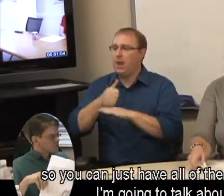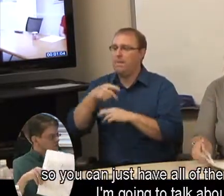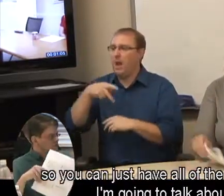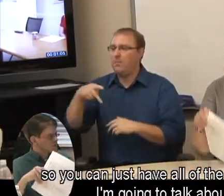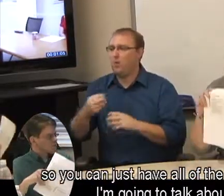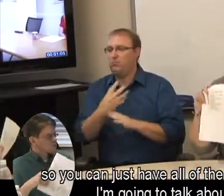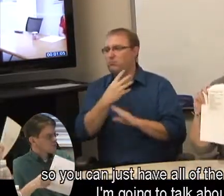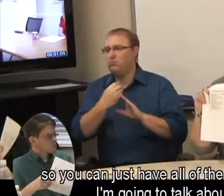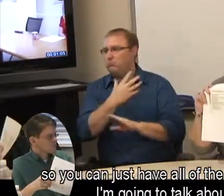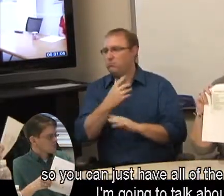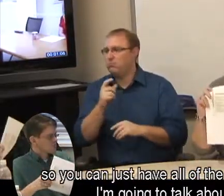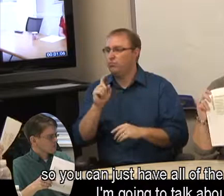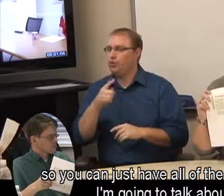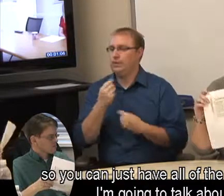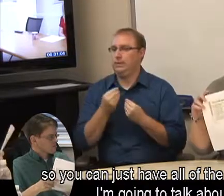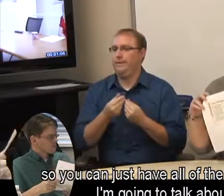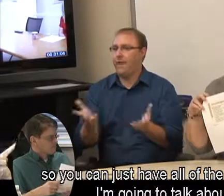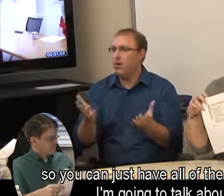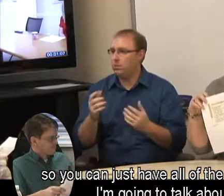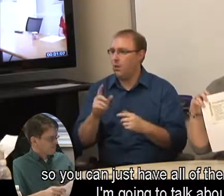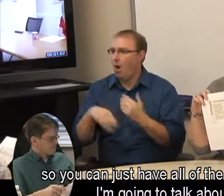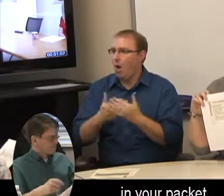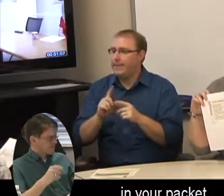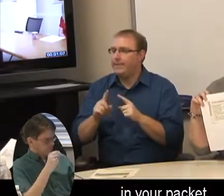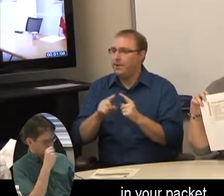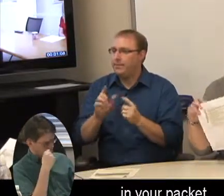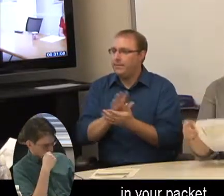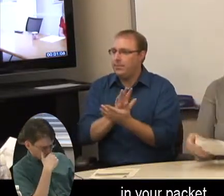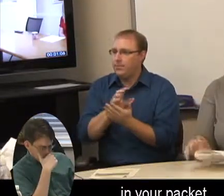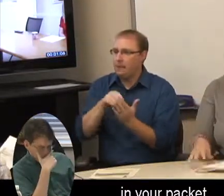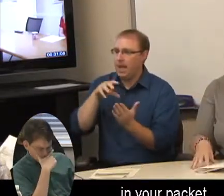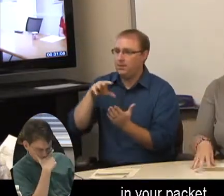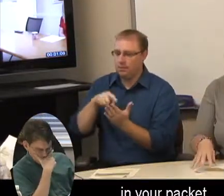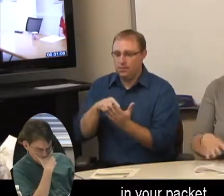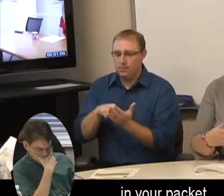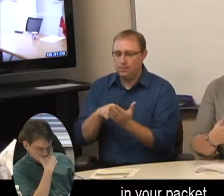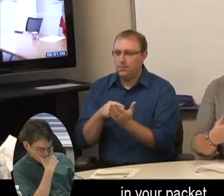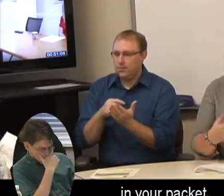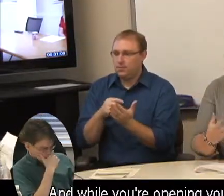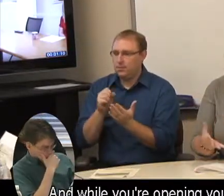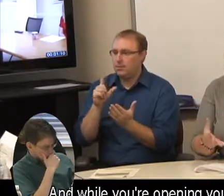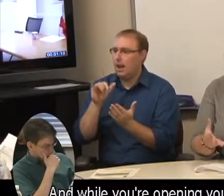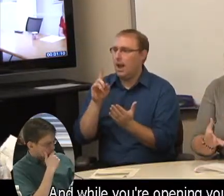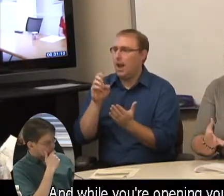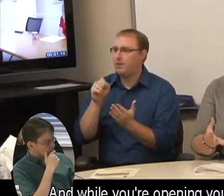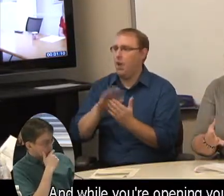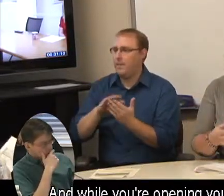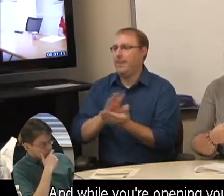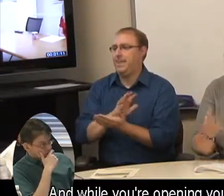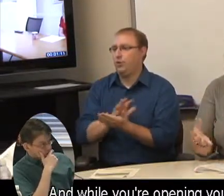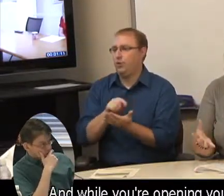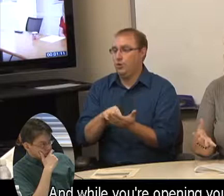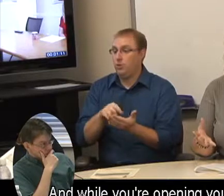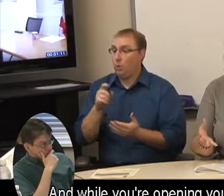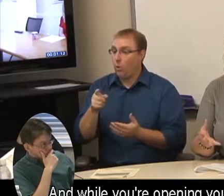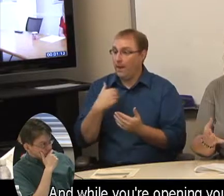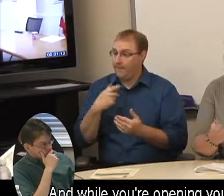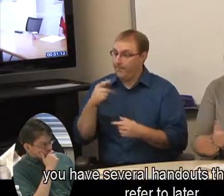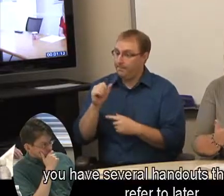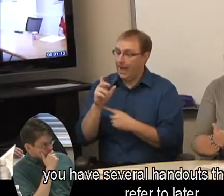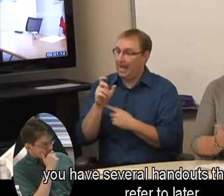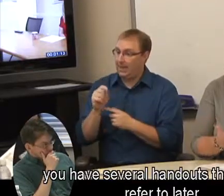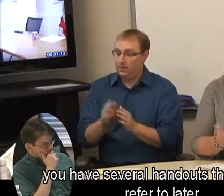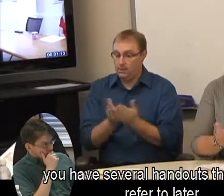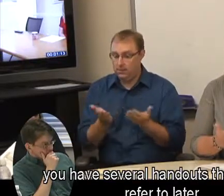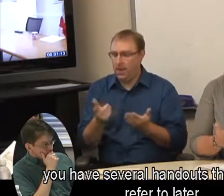if you could just have all of the slides that I'm going to talk about in your packet. And while you're opening your packet,